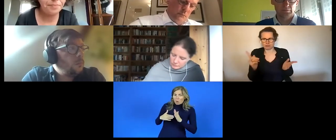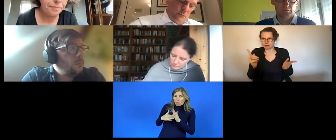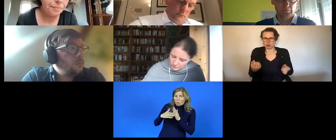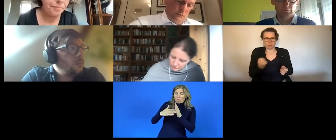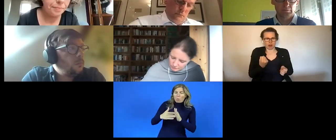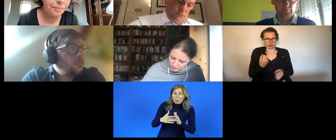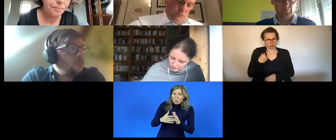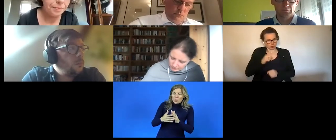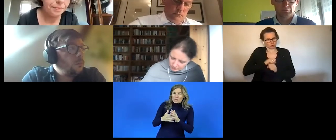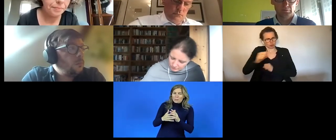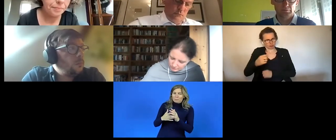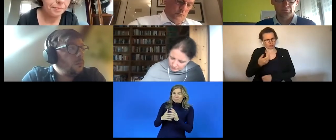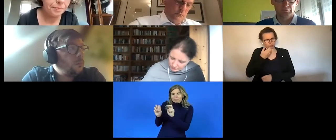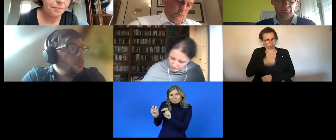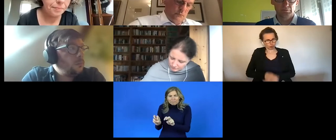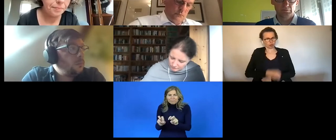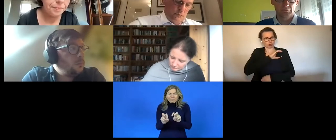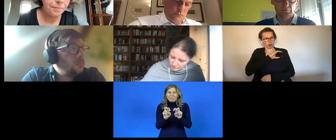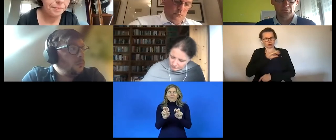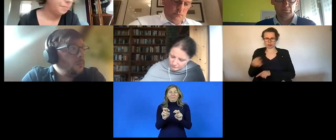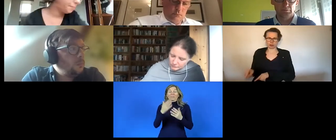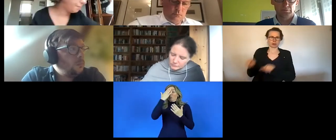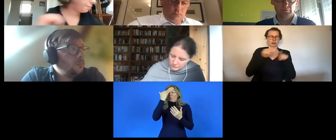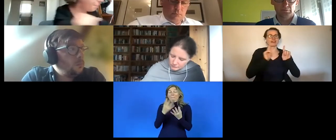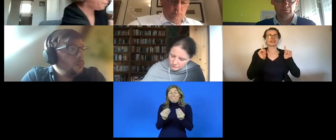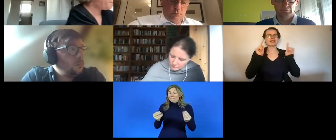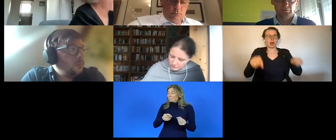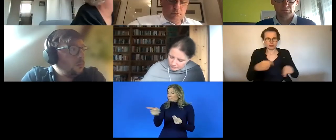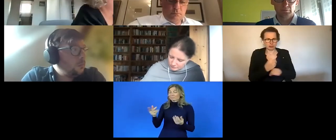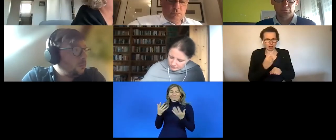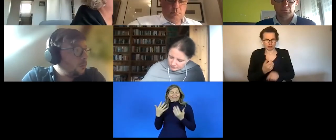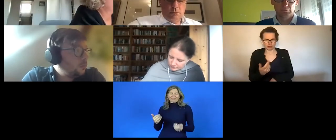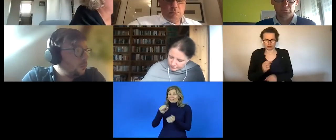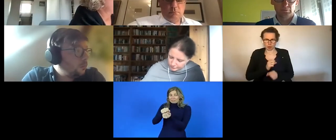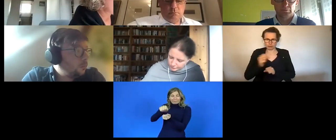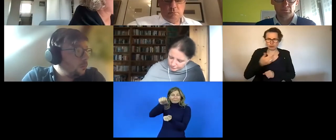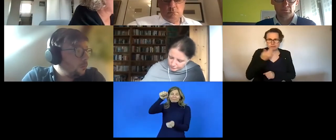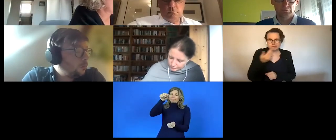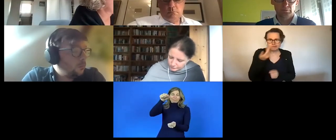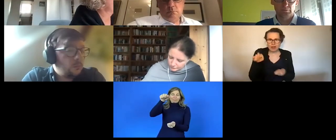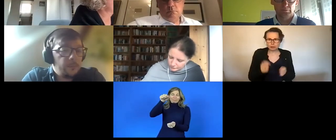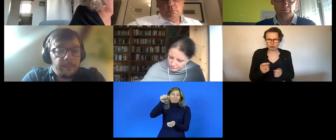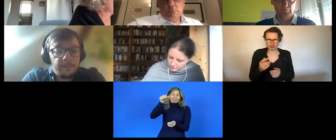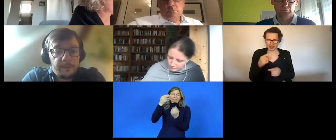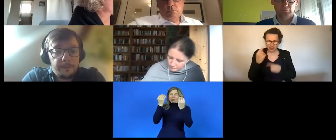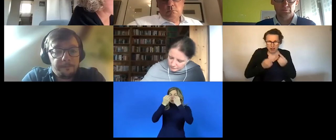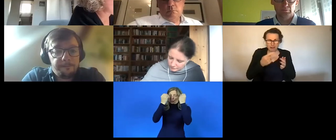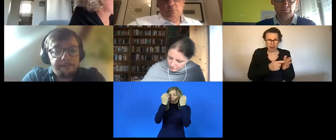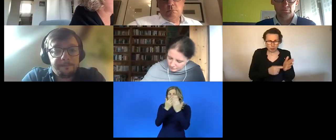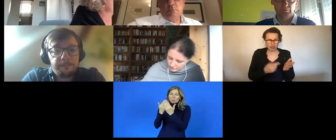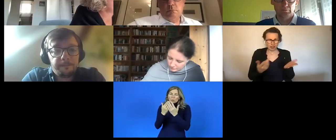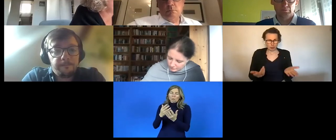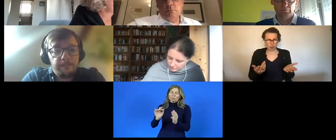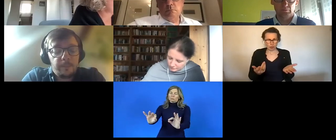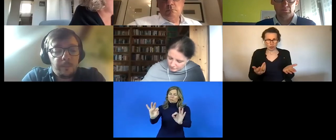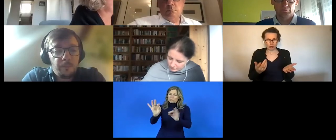have um um school leaving certificate for example they don't have um a professional